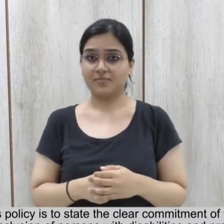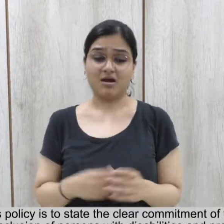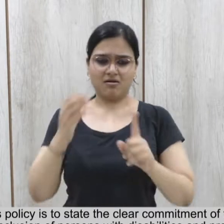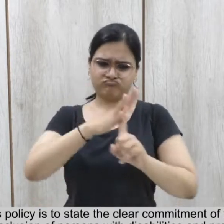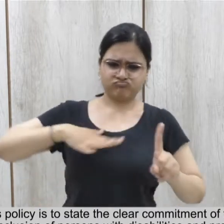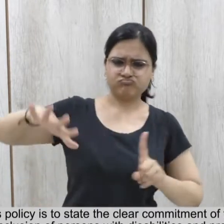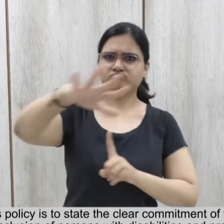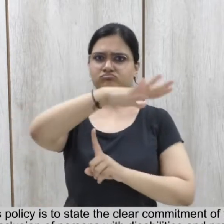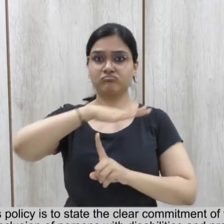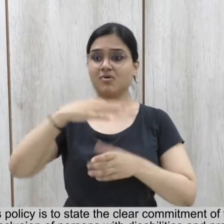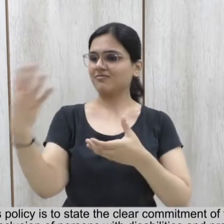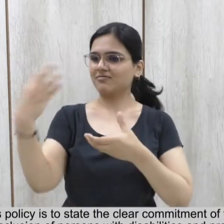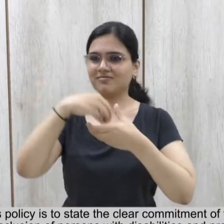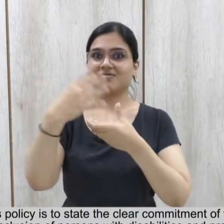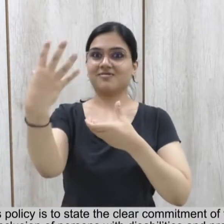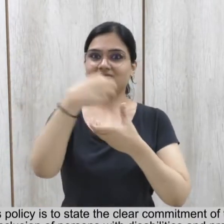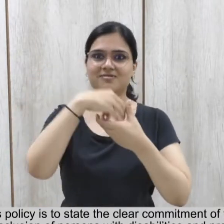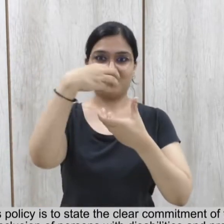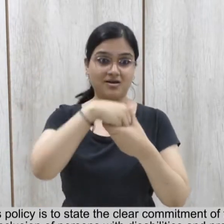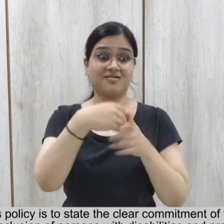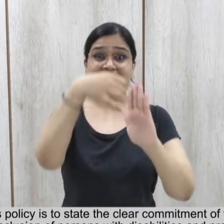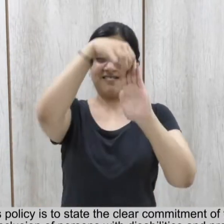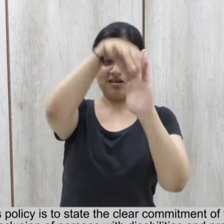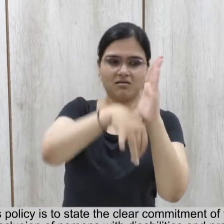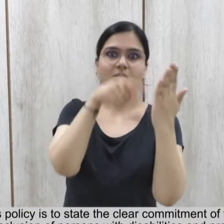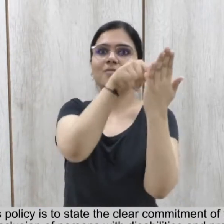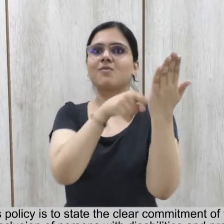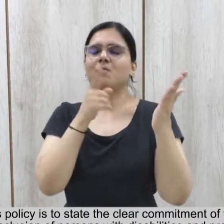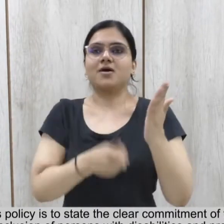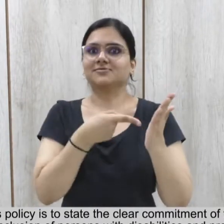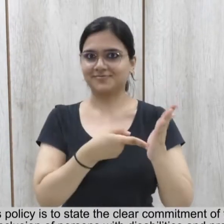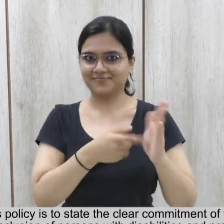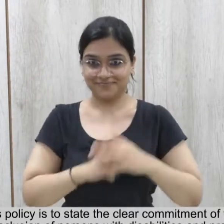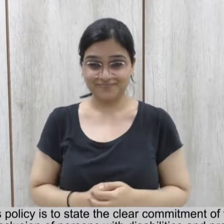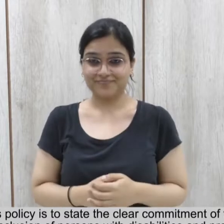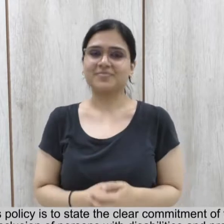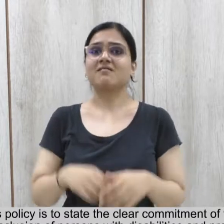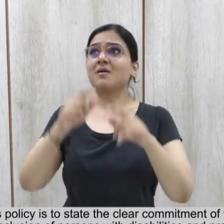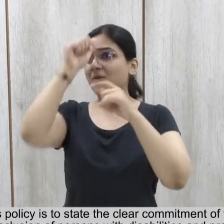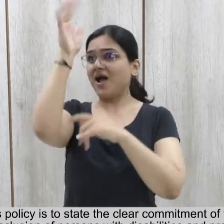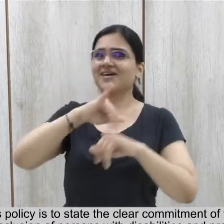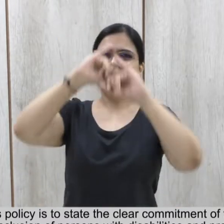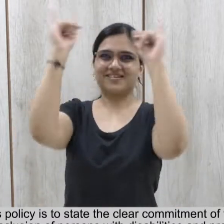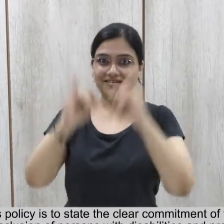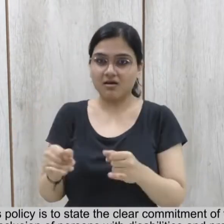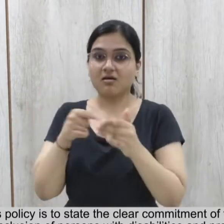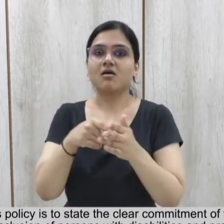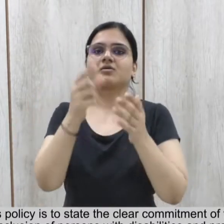to empowerment and inclusion of persons with disabilities